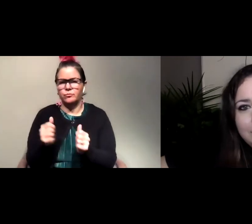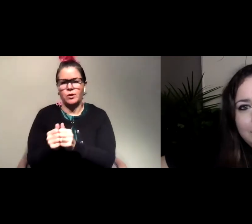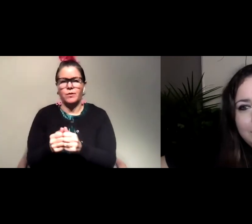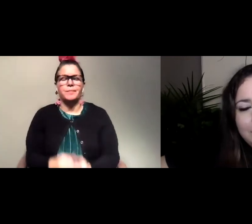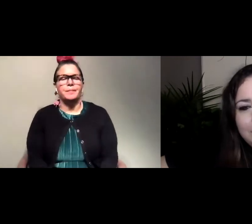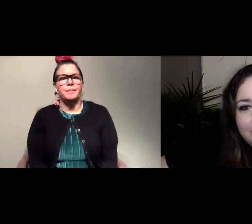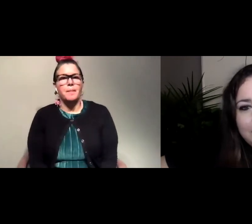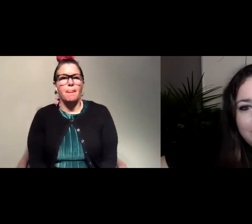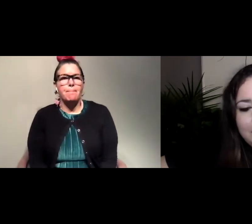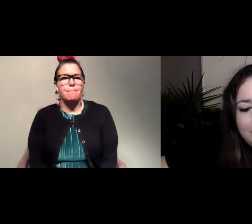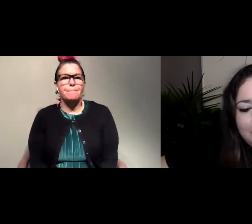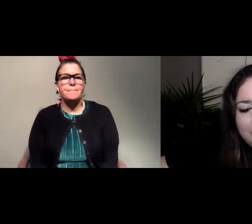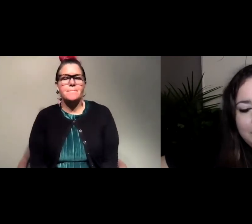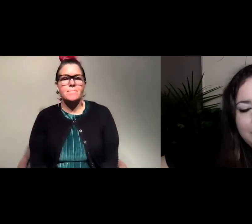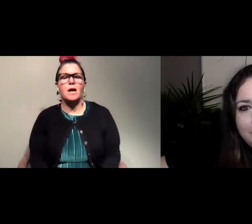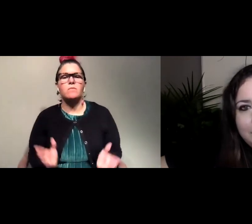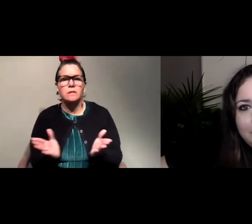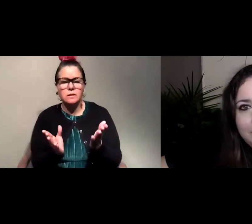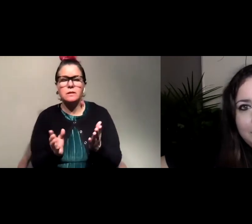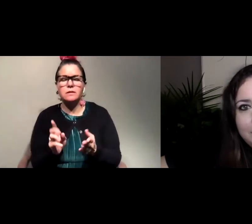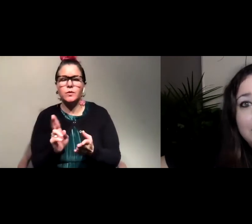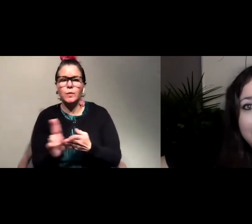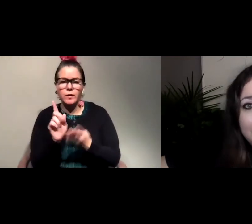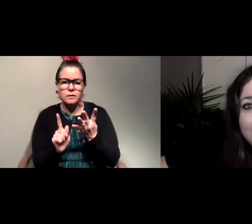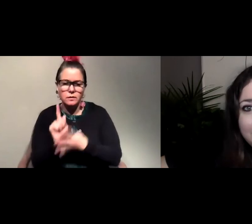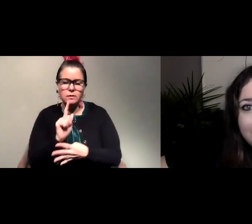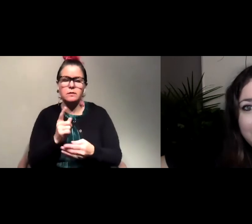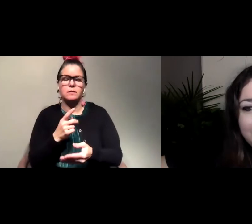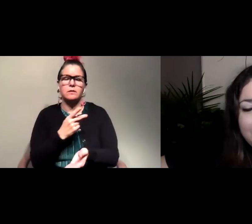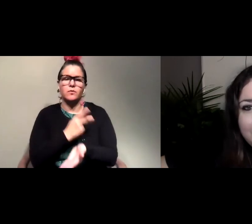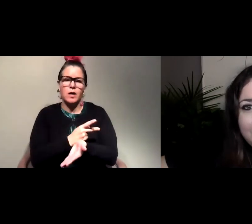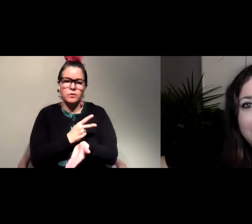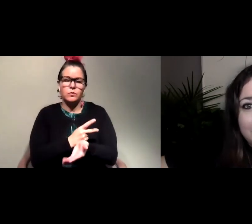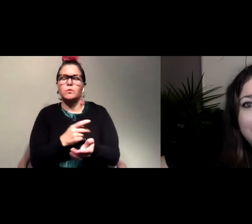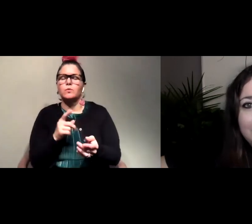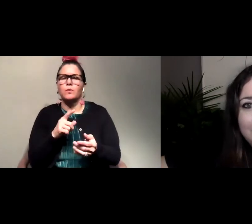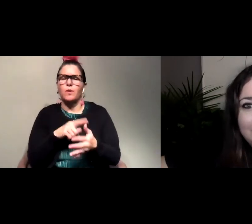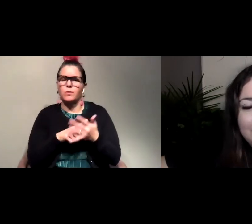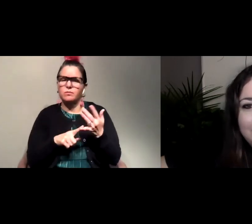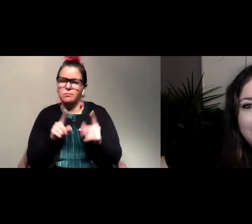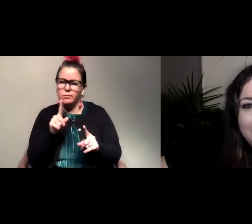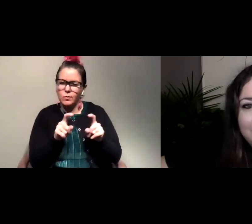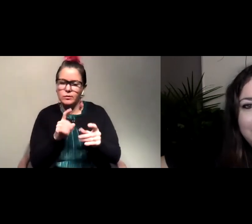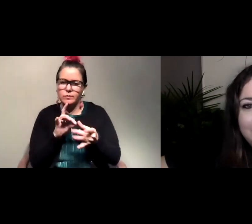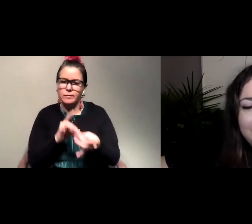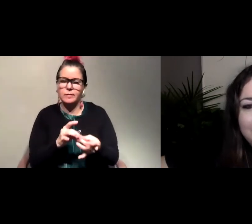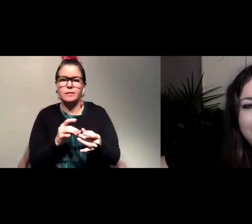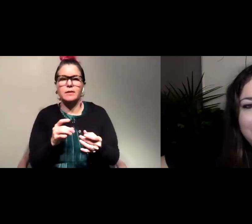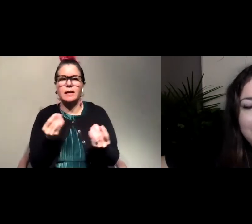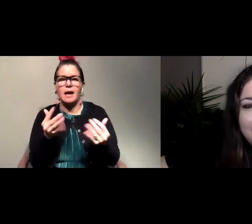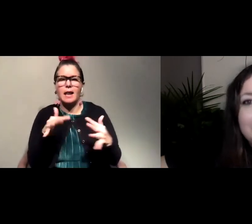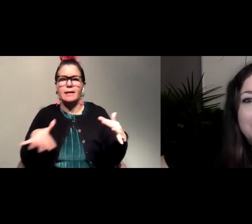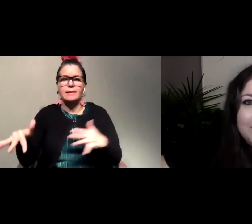drove me through undergrad and through grad school is those kinds of questions of really landscape